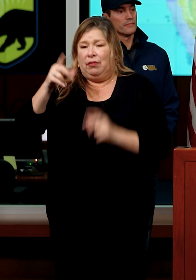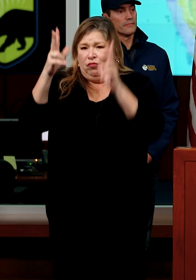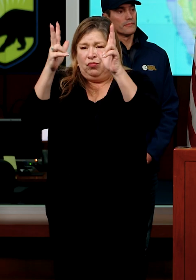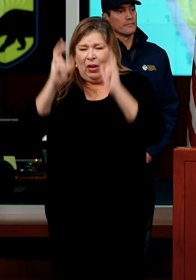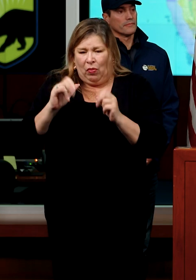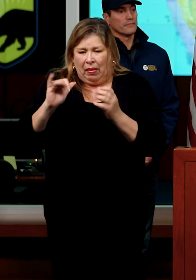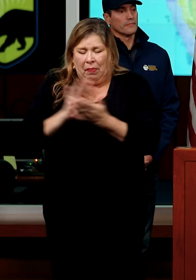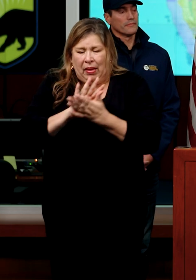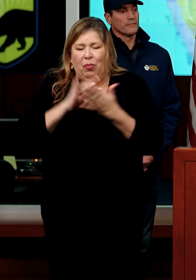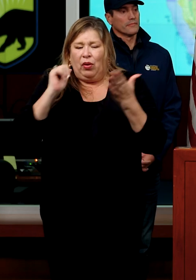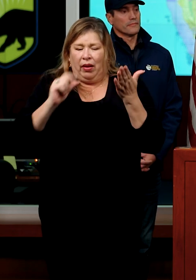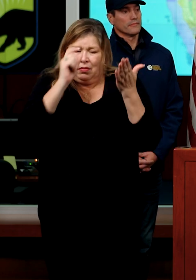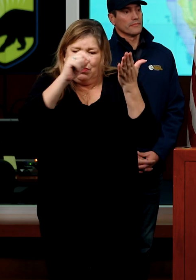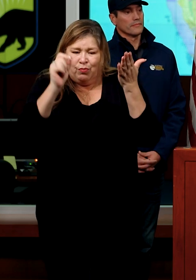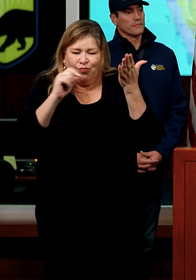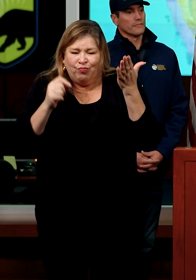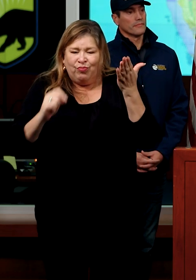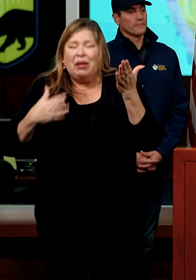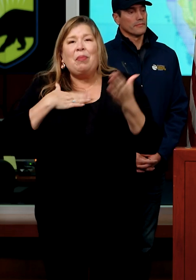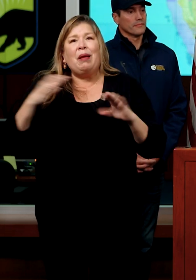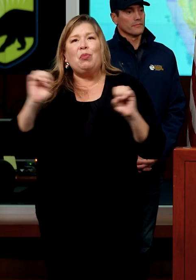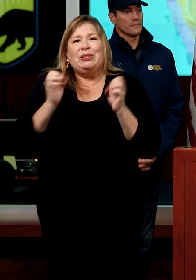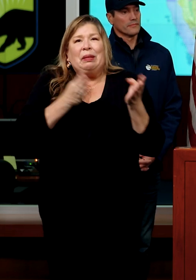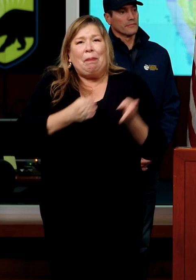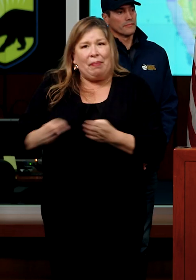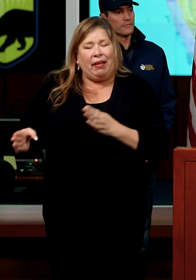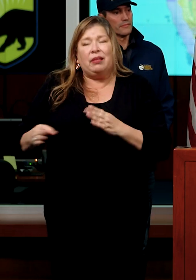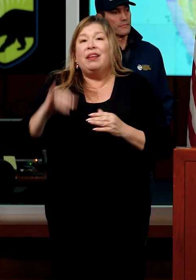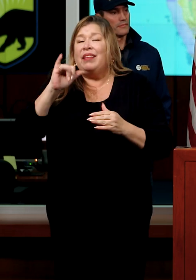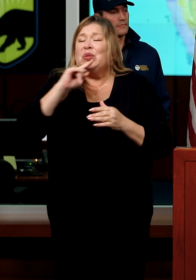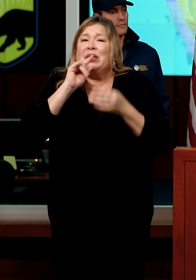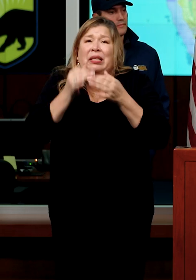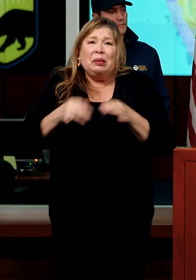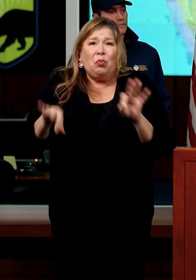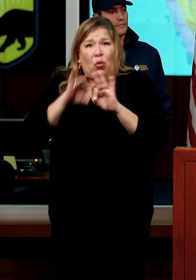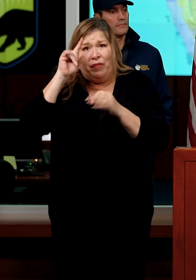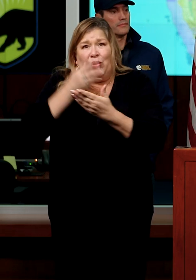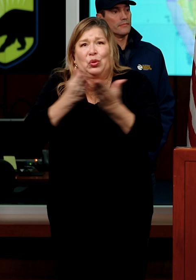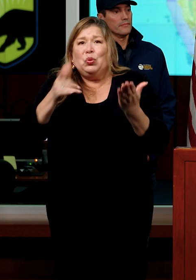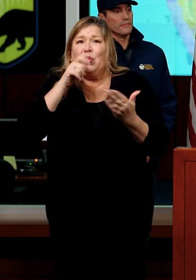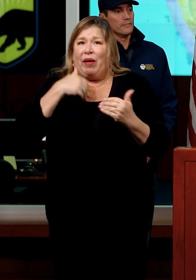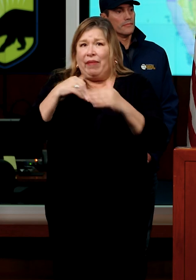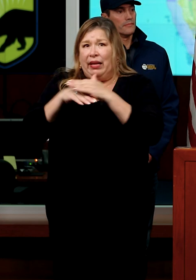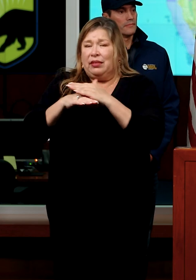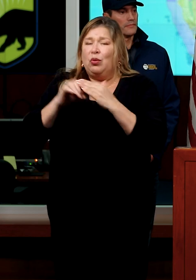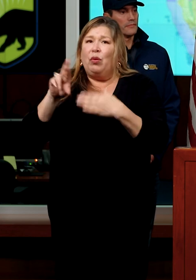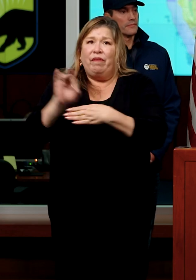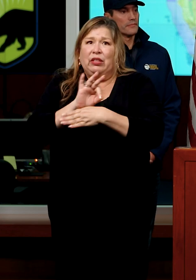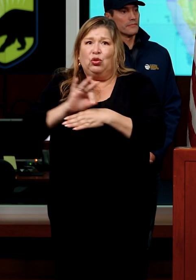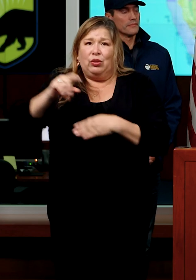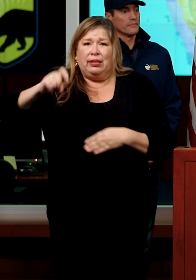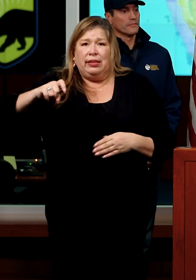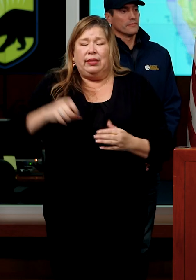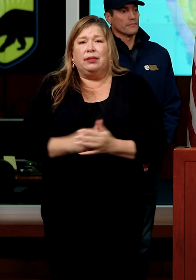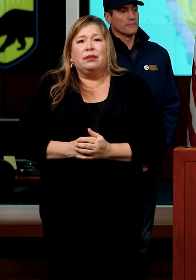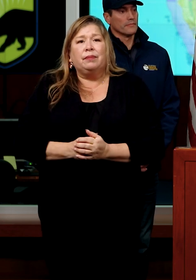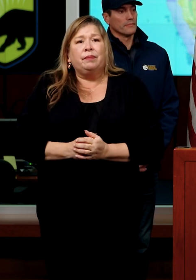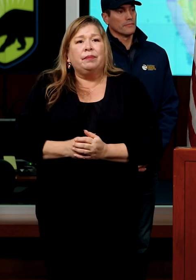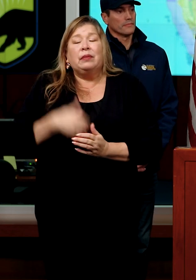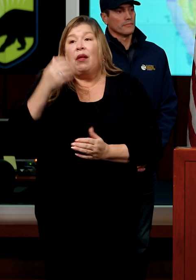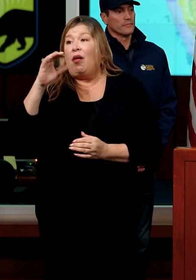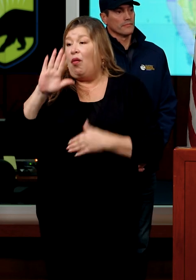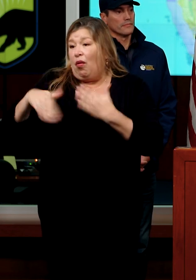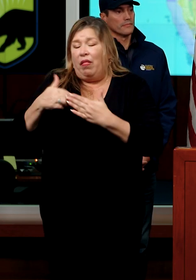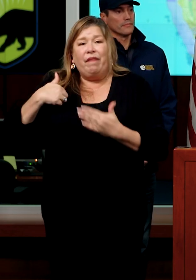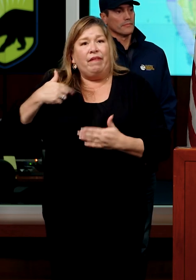your personal emergency plan. This is especially important for those who have access or functional needs. Again, each of us can do our part by